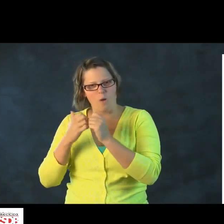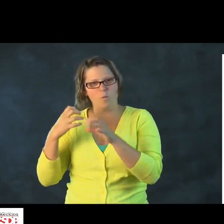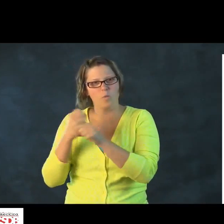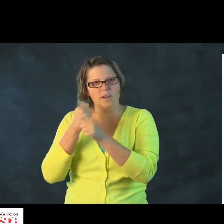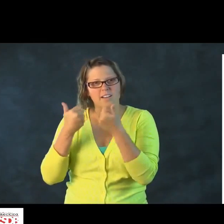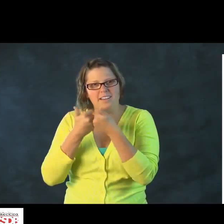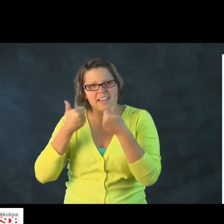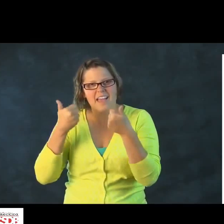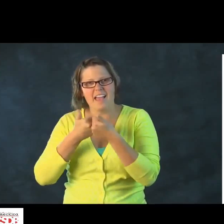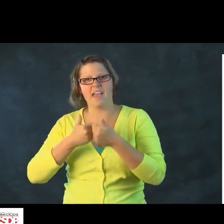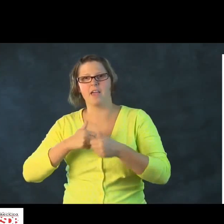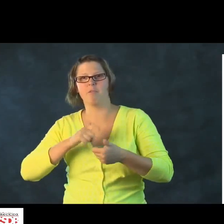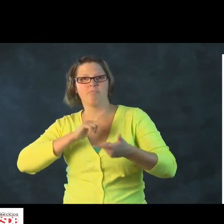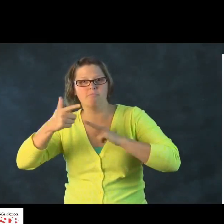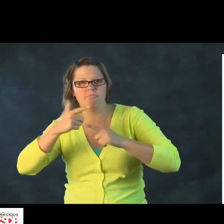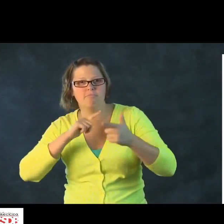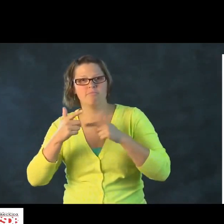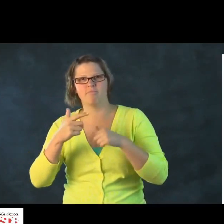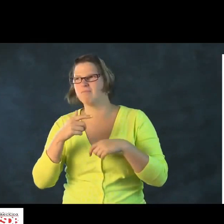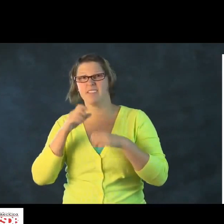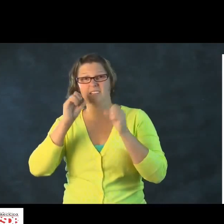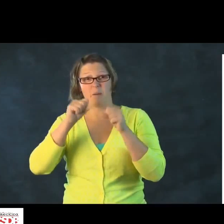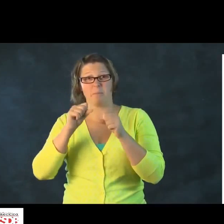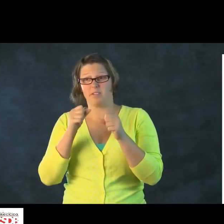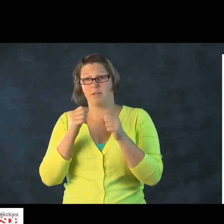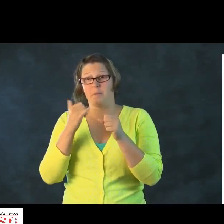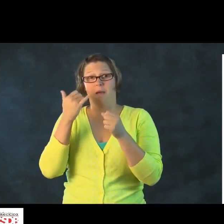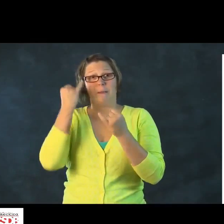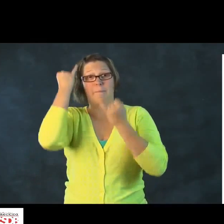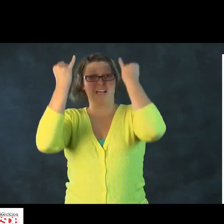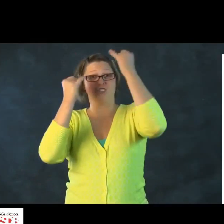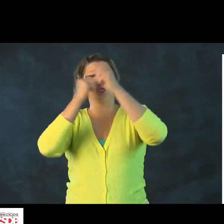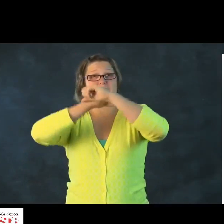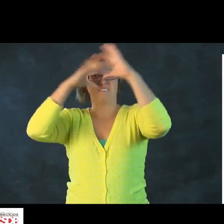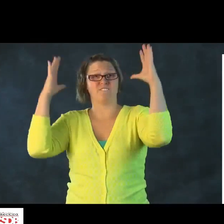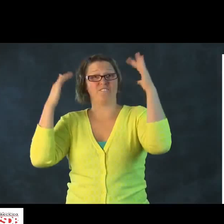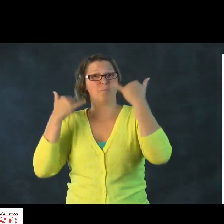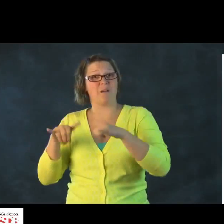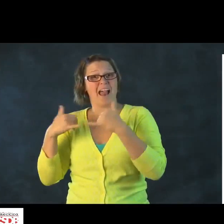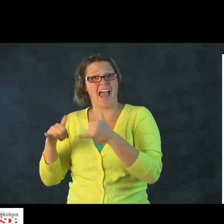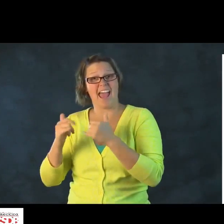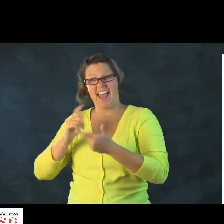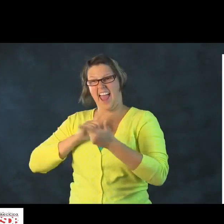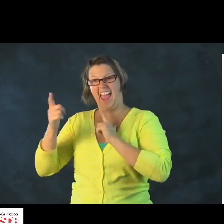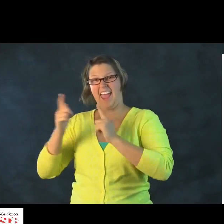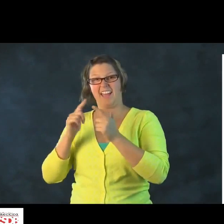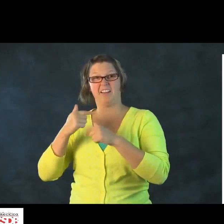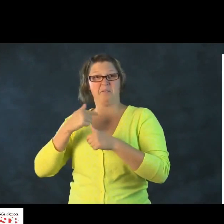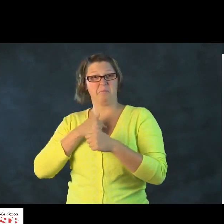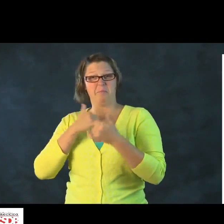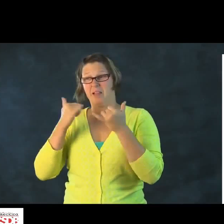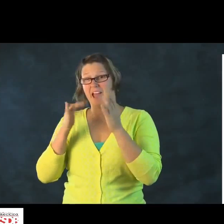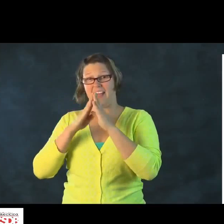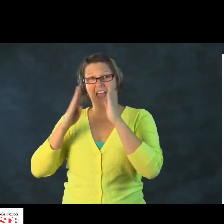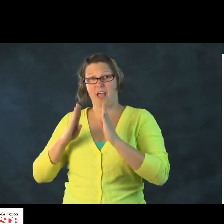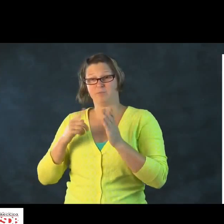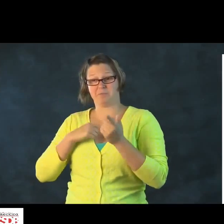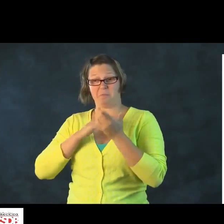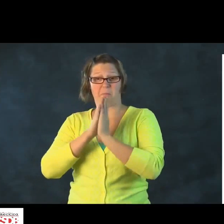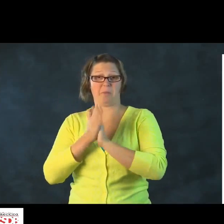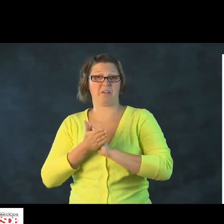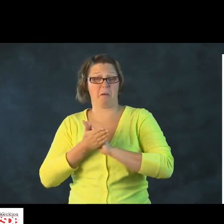You could use strategies. If it is complex, you can talk about techniques when playing a game. You could have imaginative play.